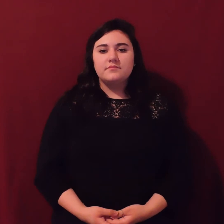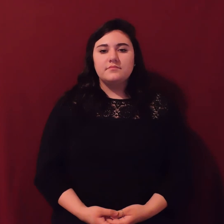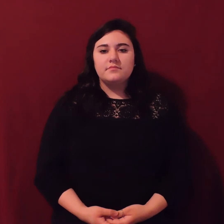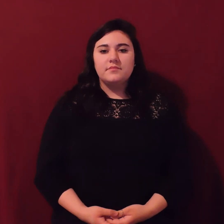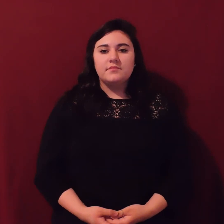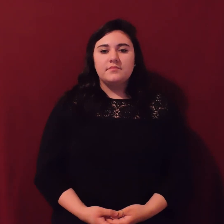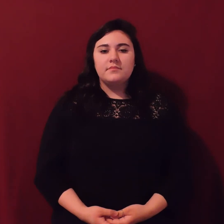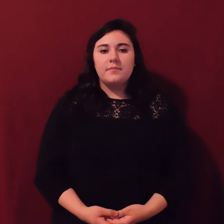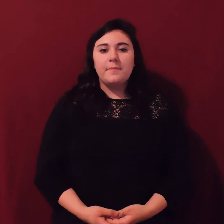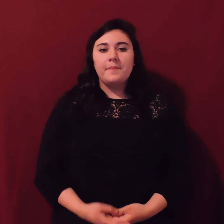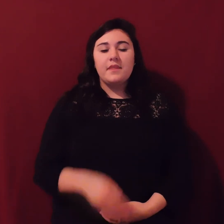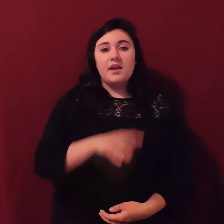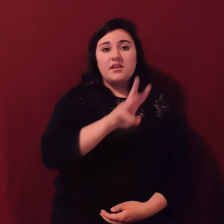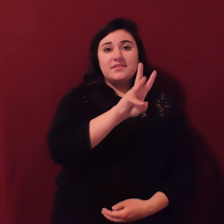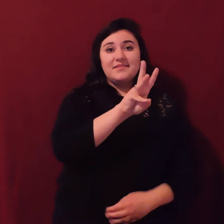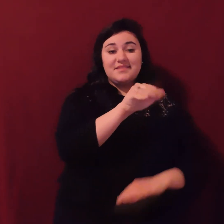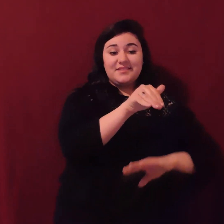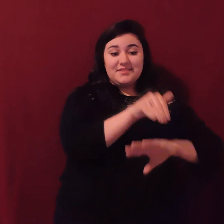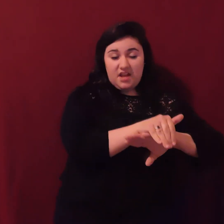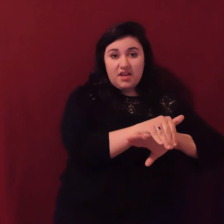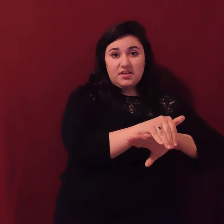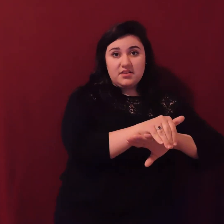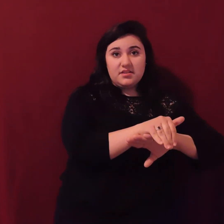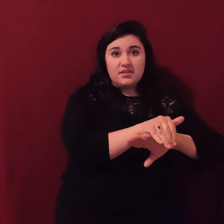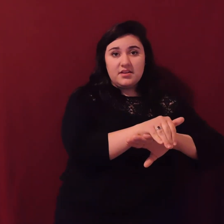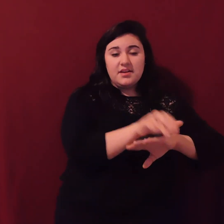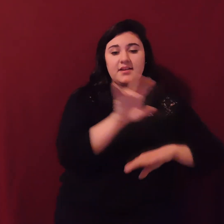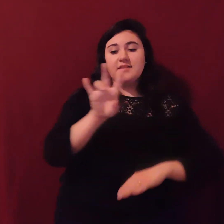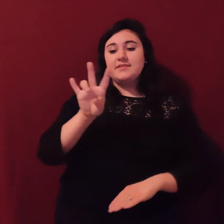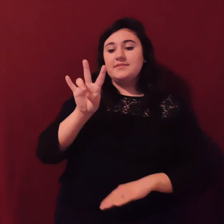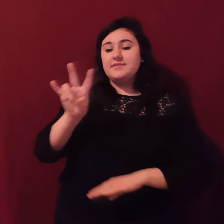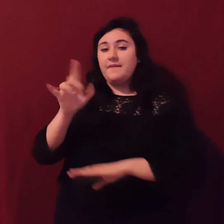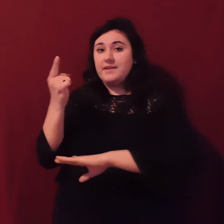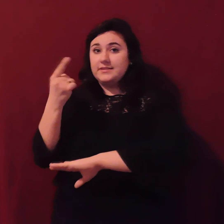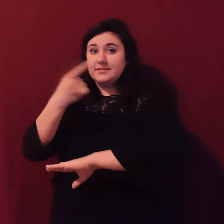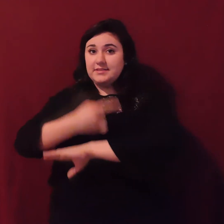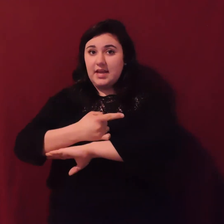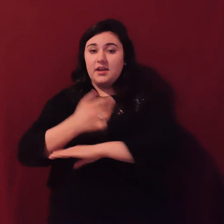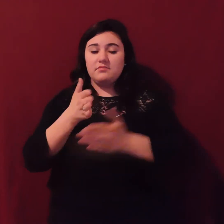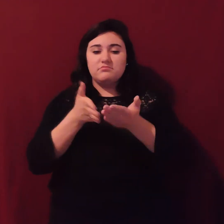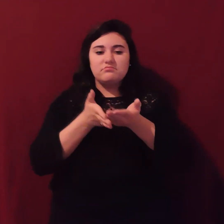It's a six-night, seven-day cruise.